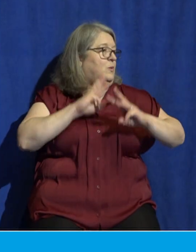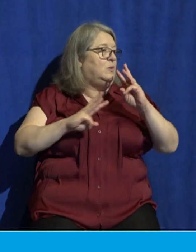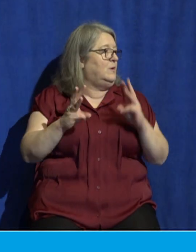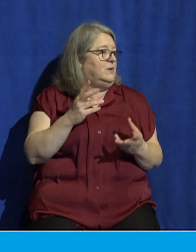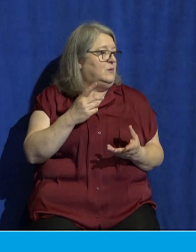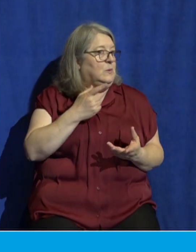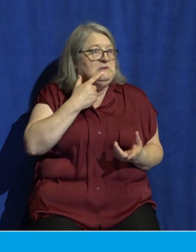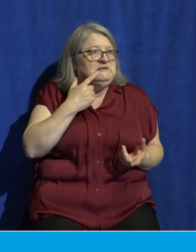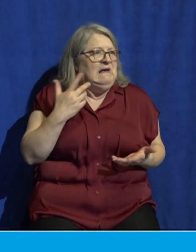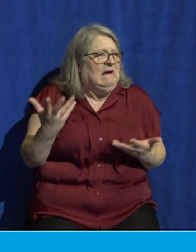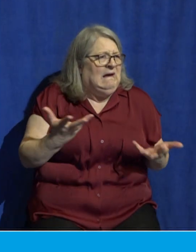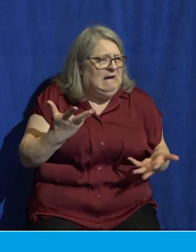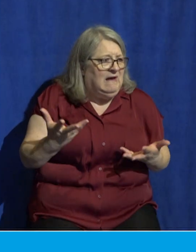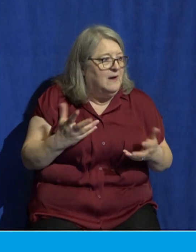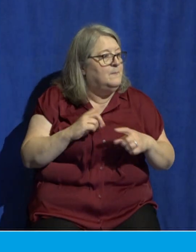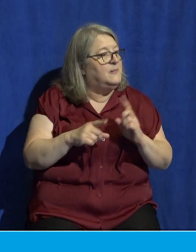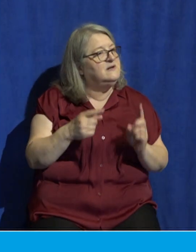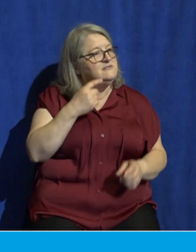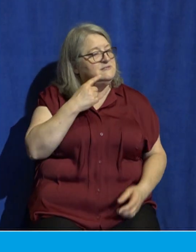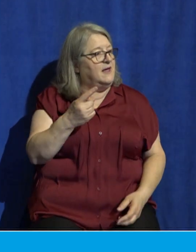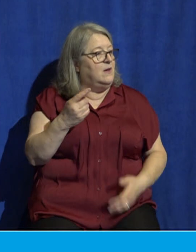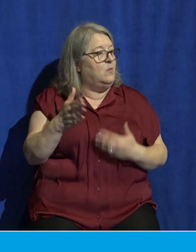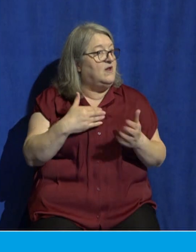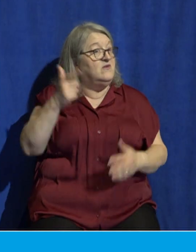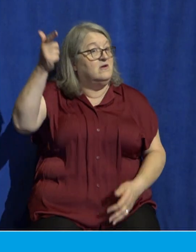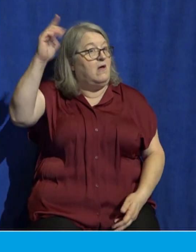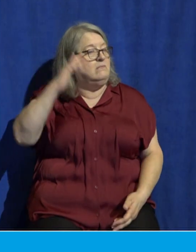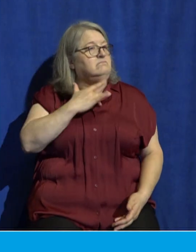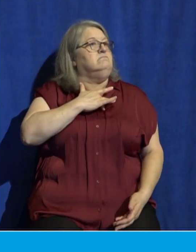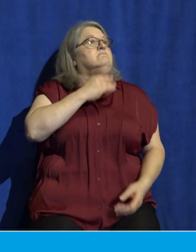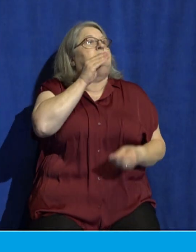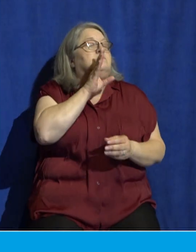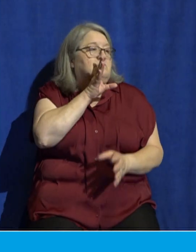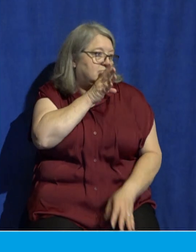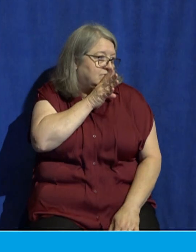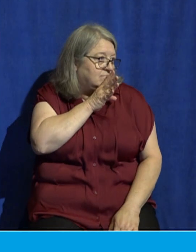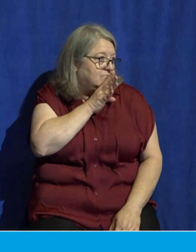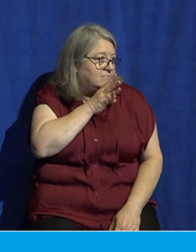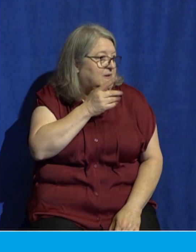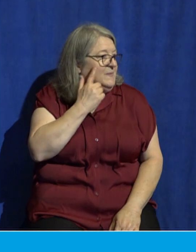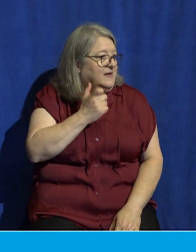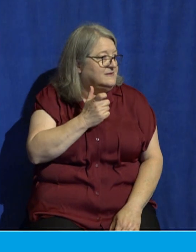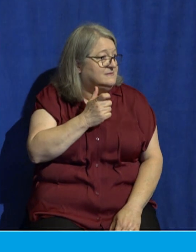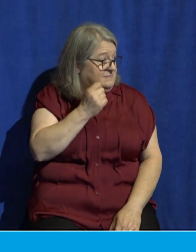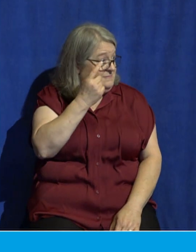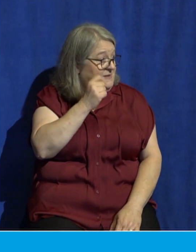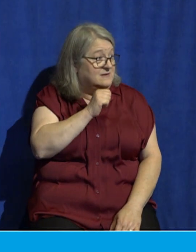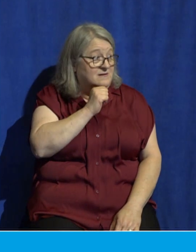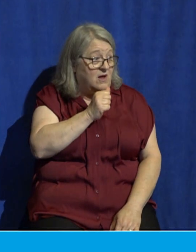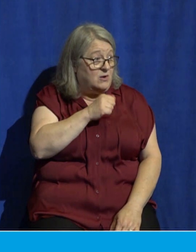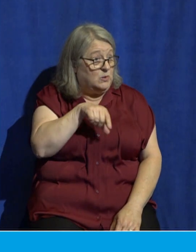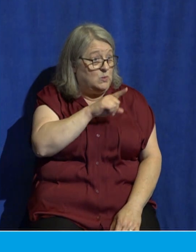say, but say whatever is given you in that hour, for it is not you who speak, but the Holy Spirit.